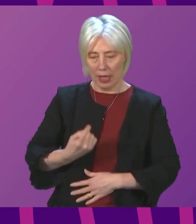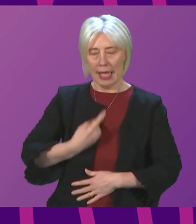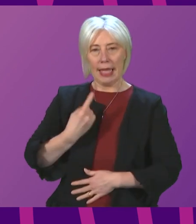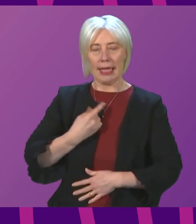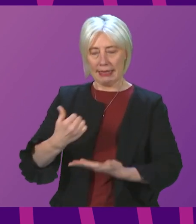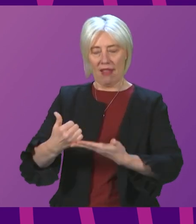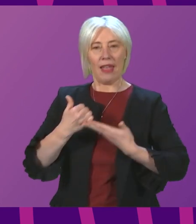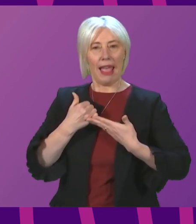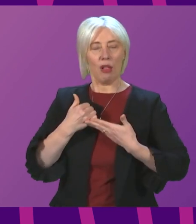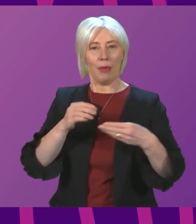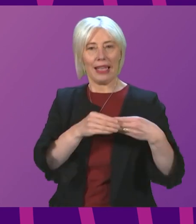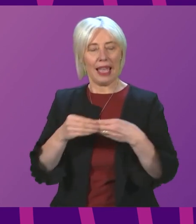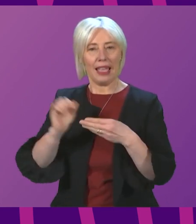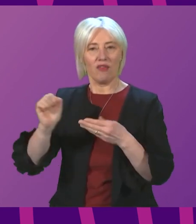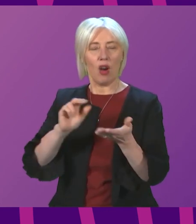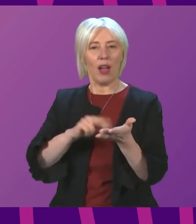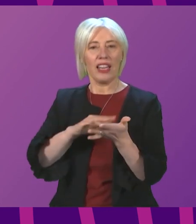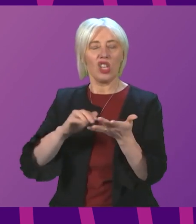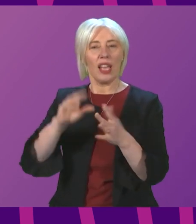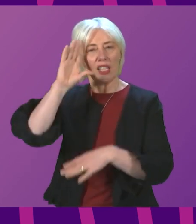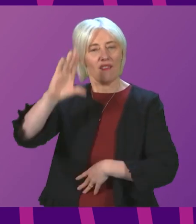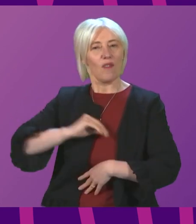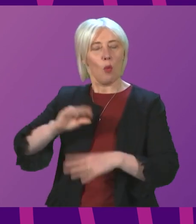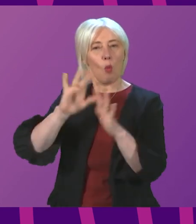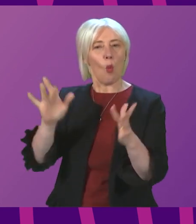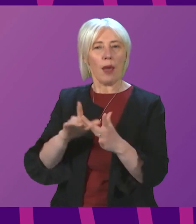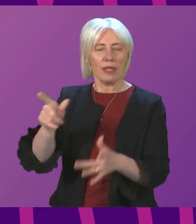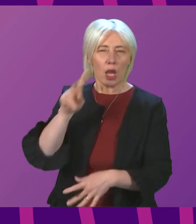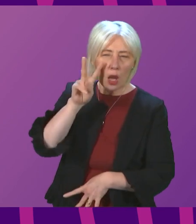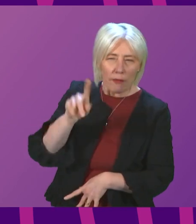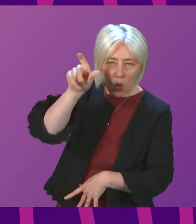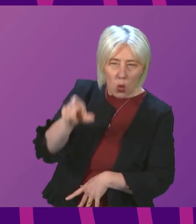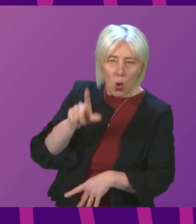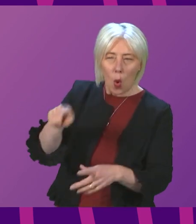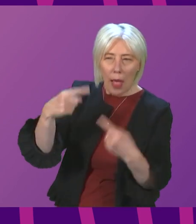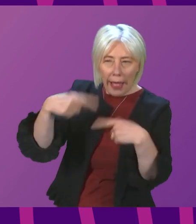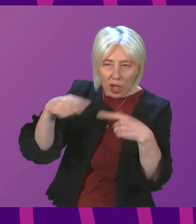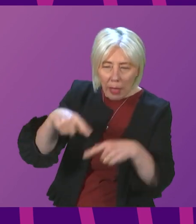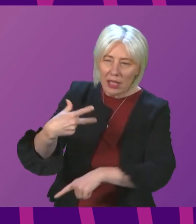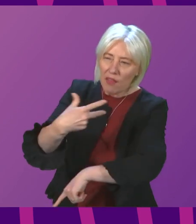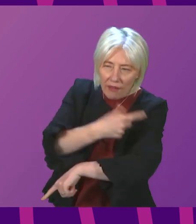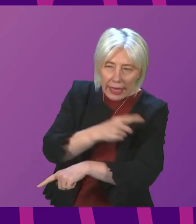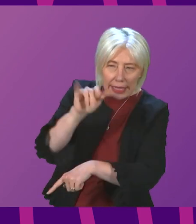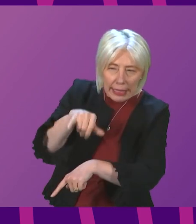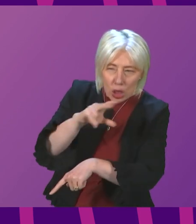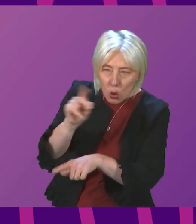the NHS Inform website which young people, parents and carers can use to check eligibility for the vaccine. In addition,